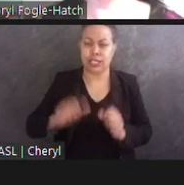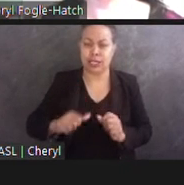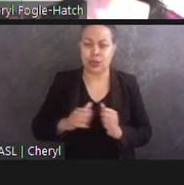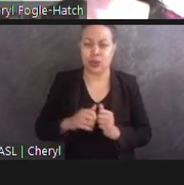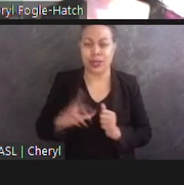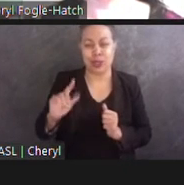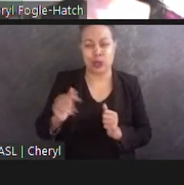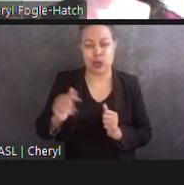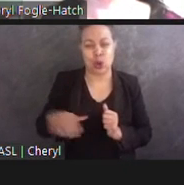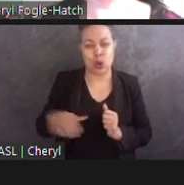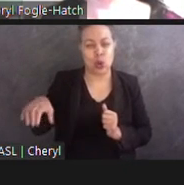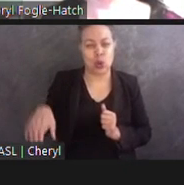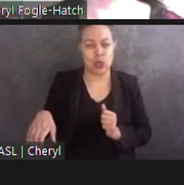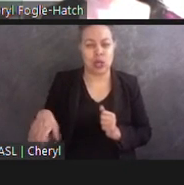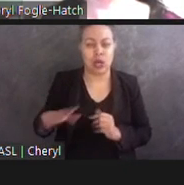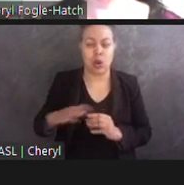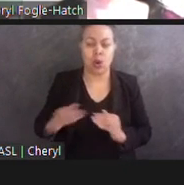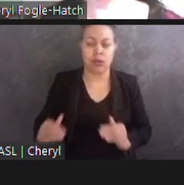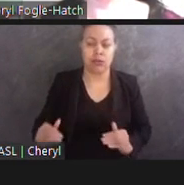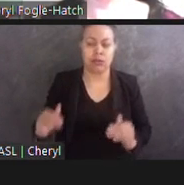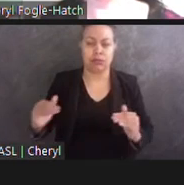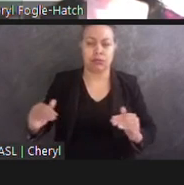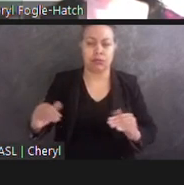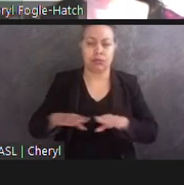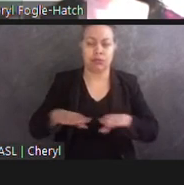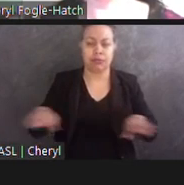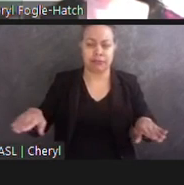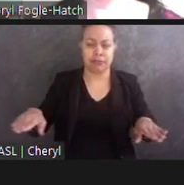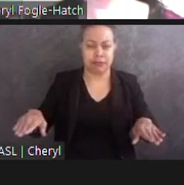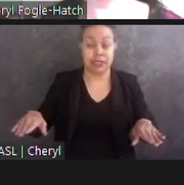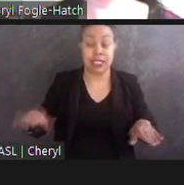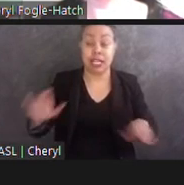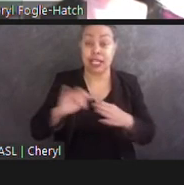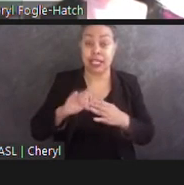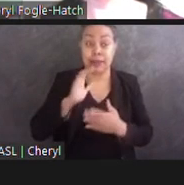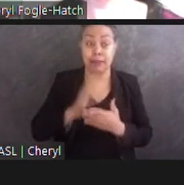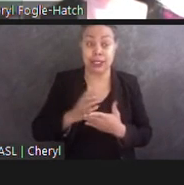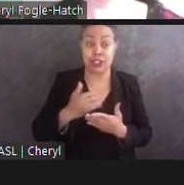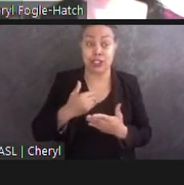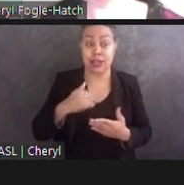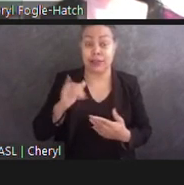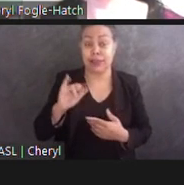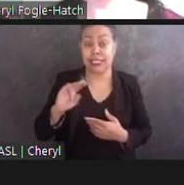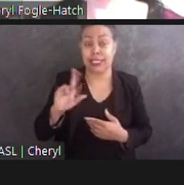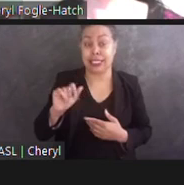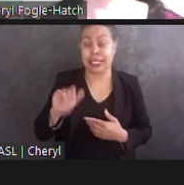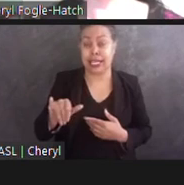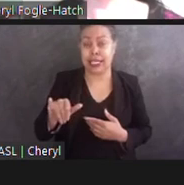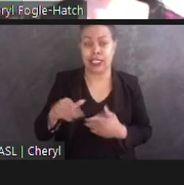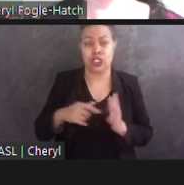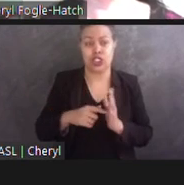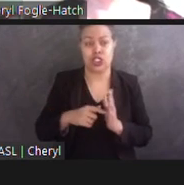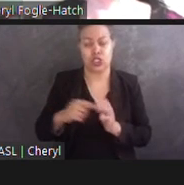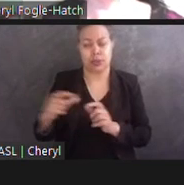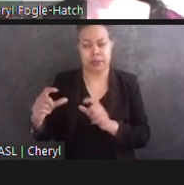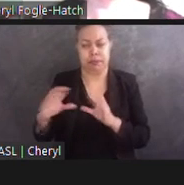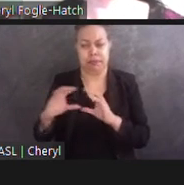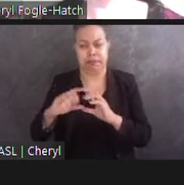on a raised platform. This picture has an inlay of the back of the FDR statue showing the small